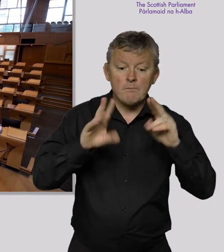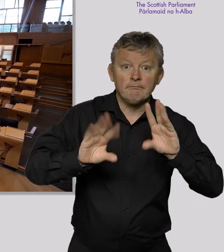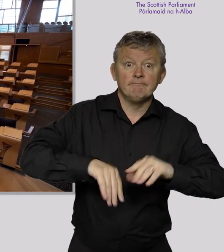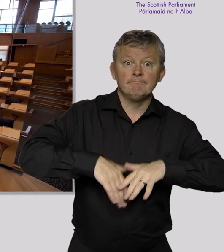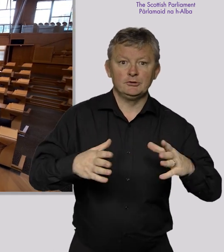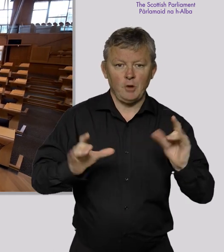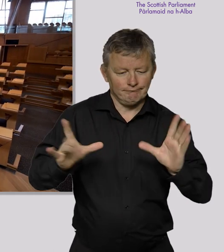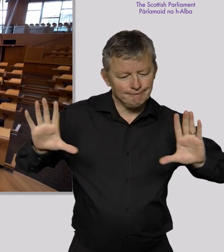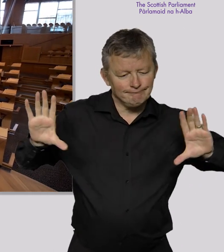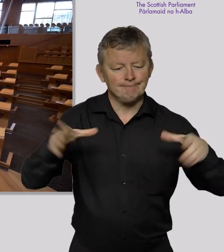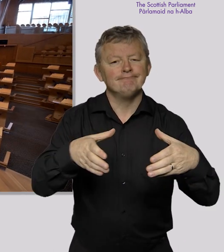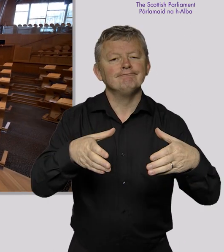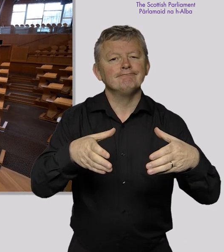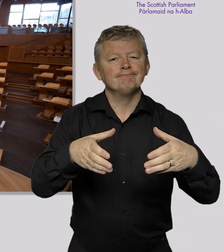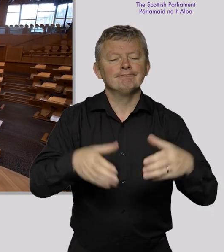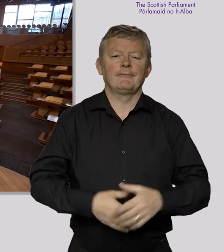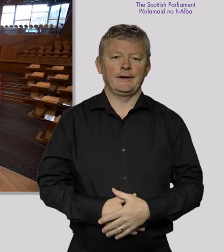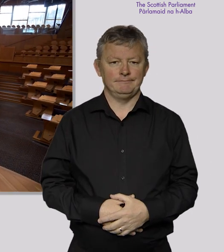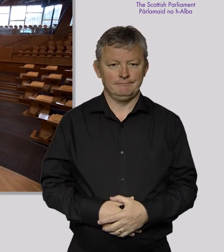Ending Homelessness Together